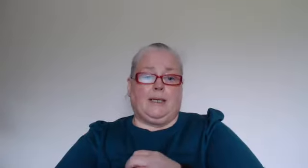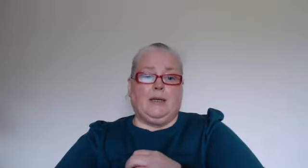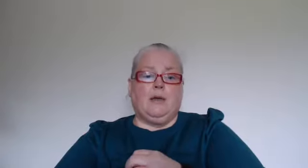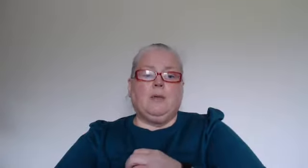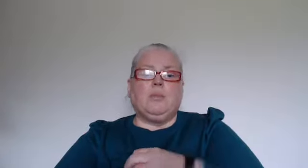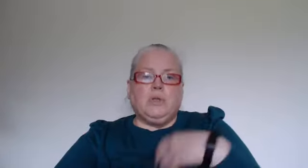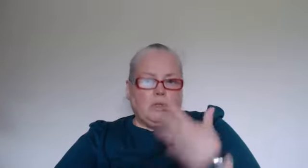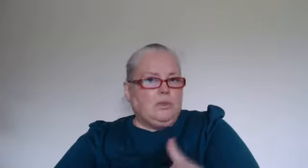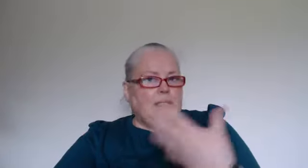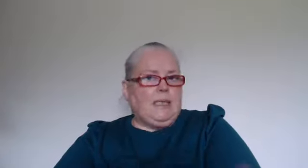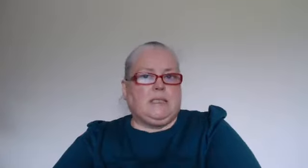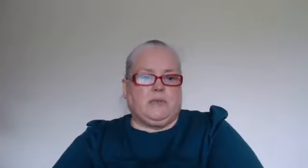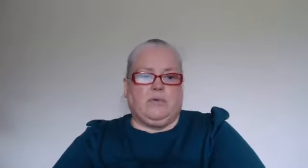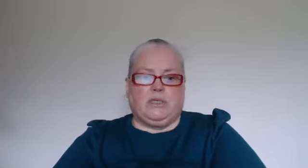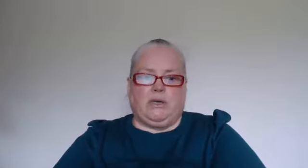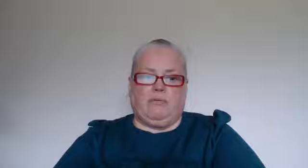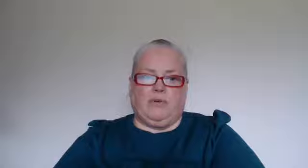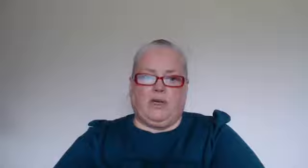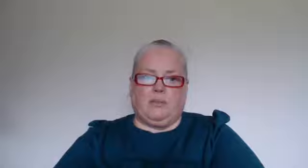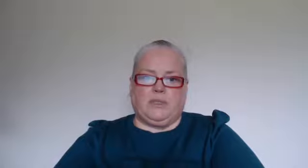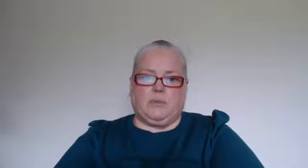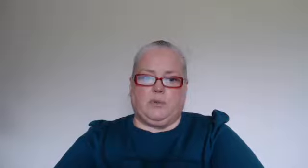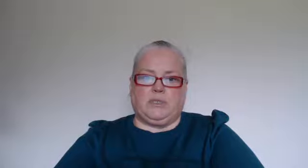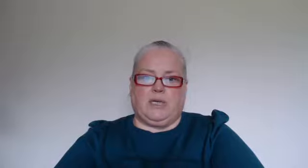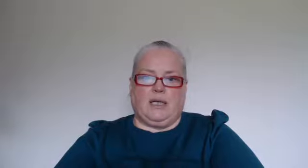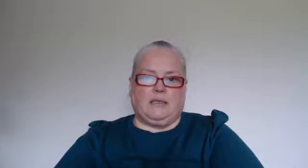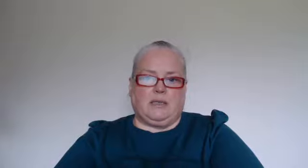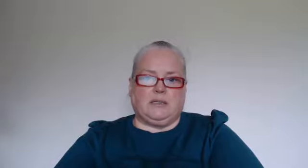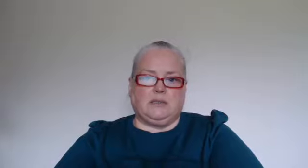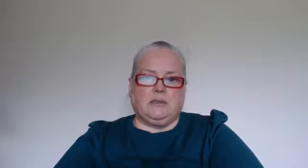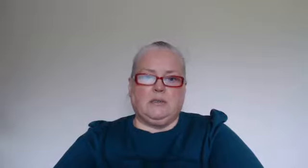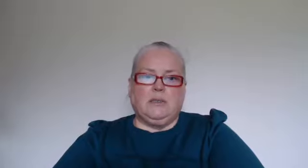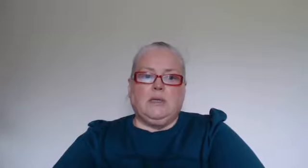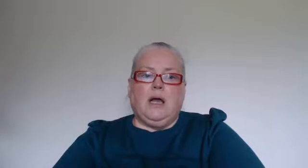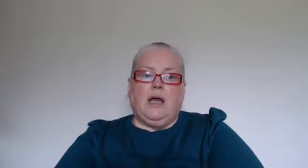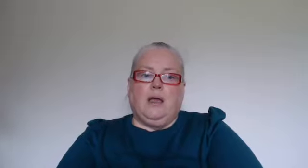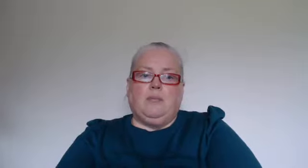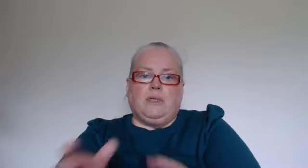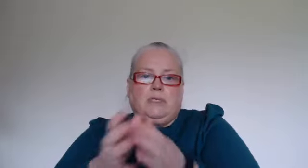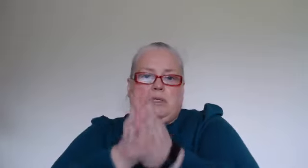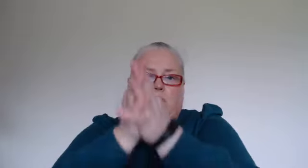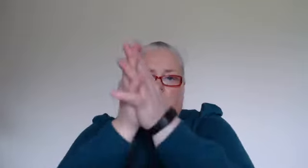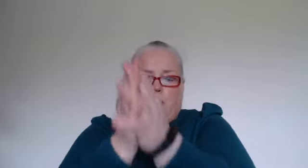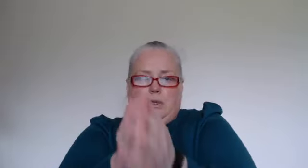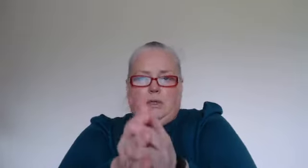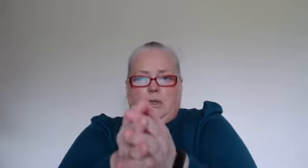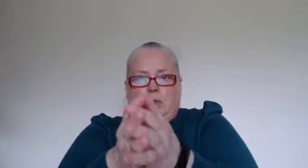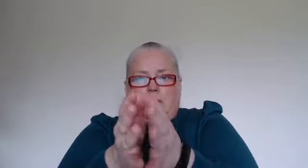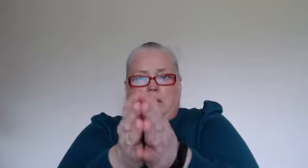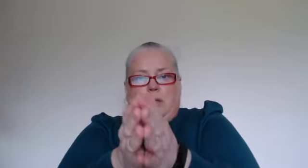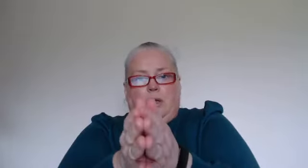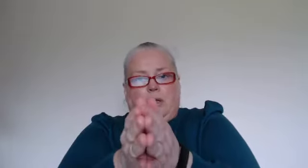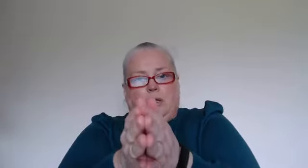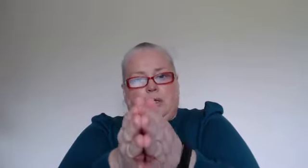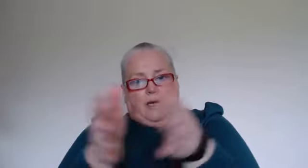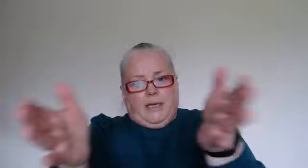but you need to reach out for help and support to get that um so learning